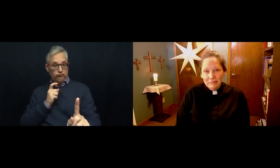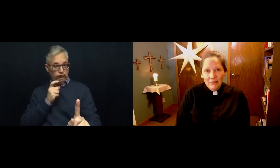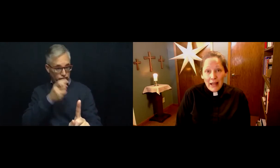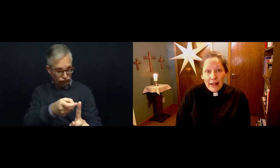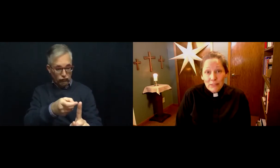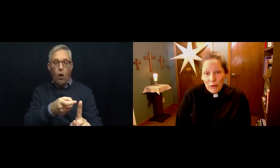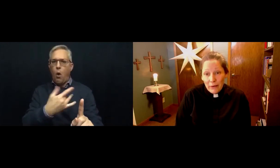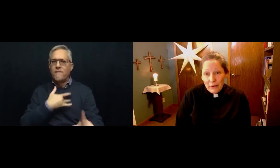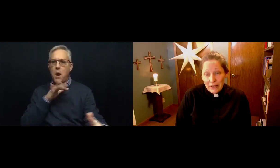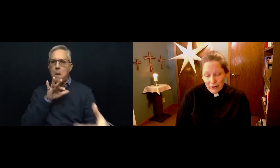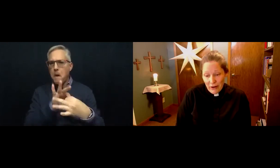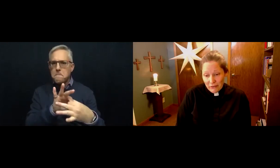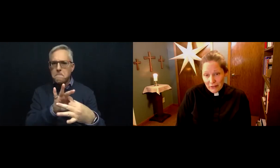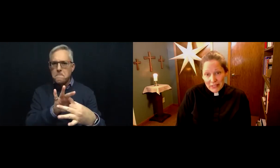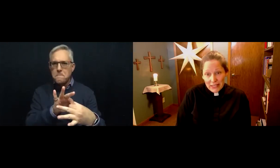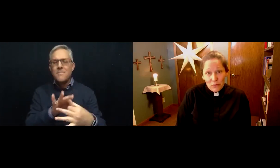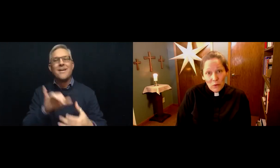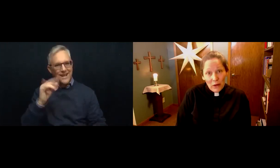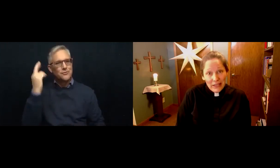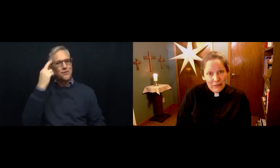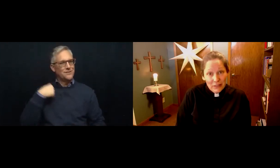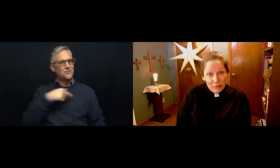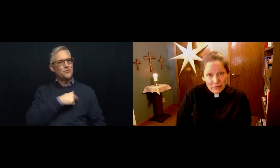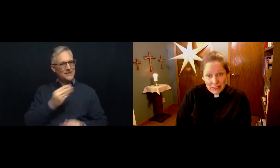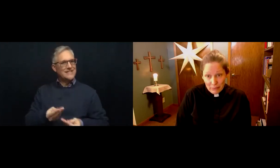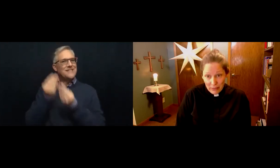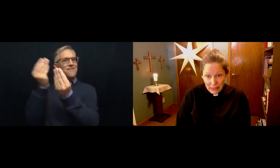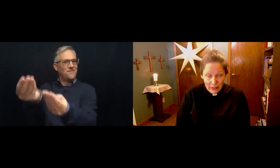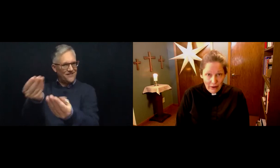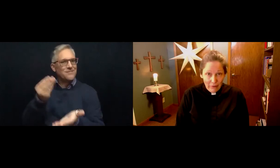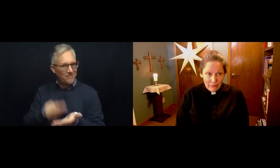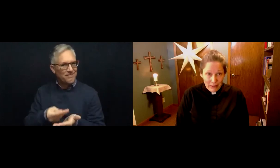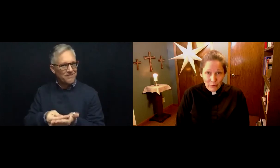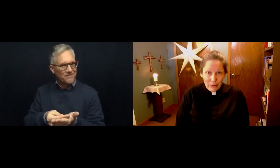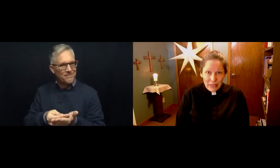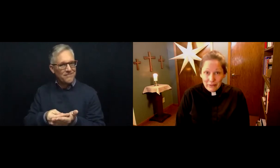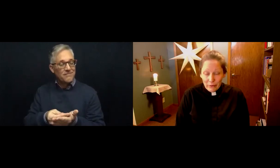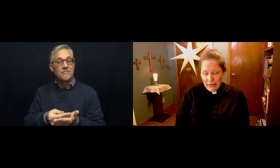That's why we give our offerings. That's why we give some of this money we have. That's why we give it away.